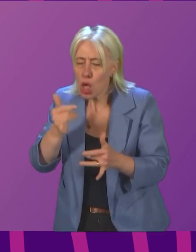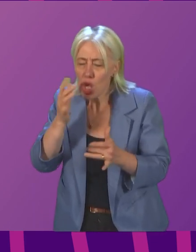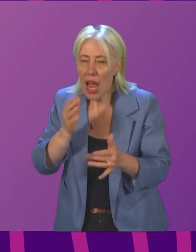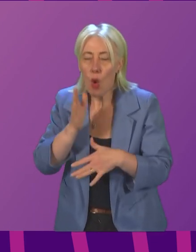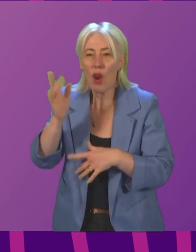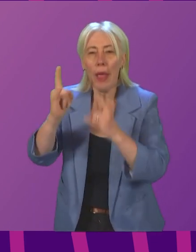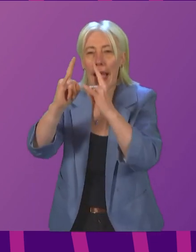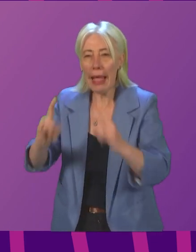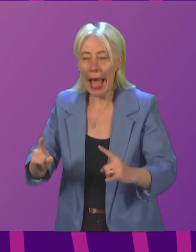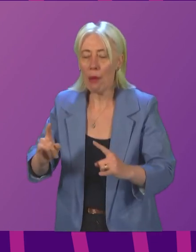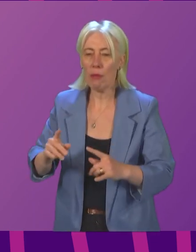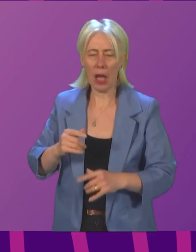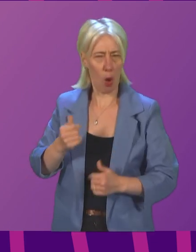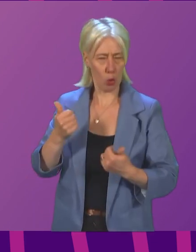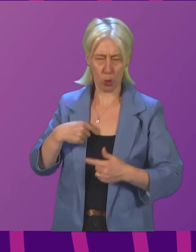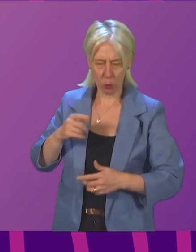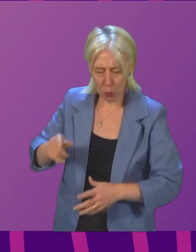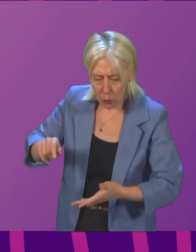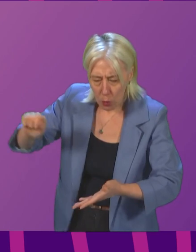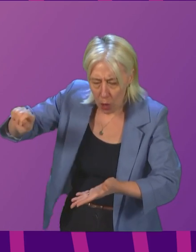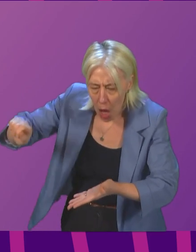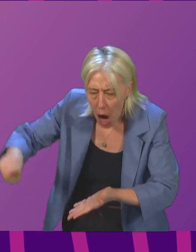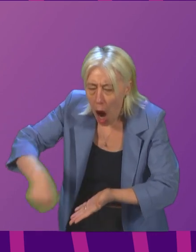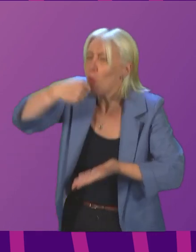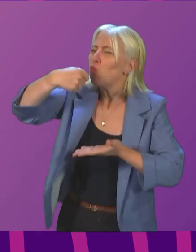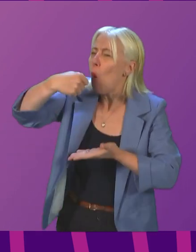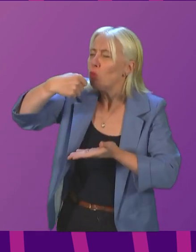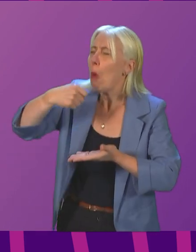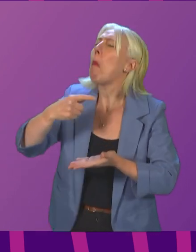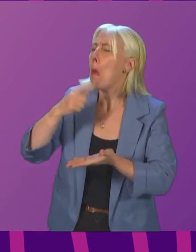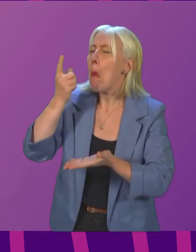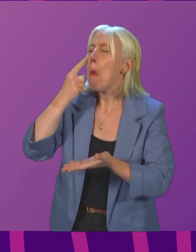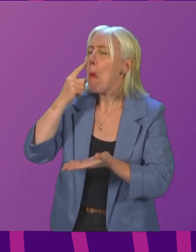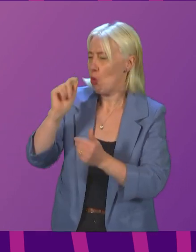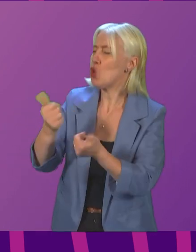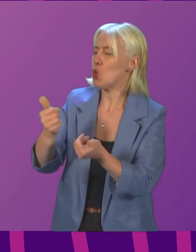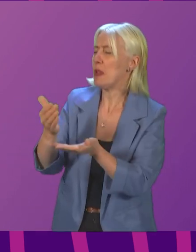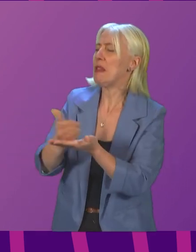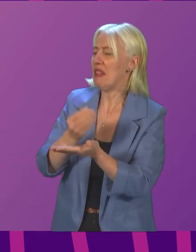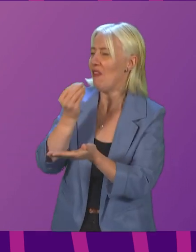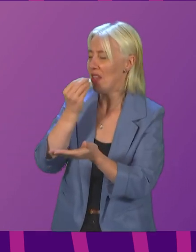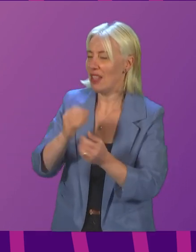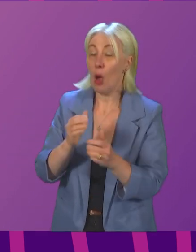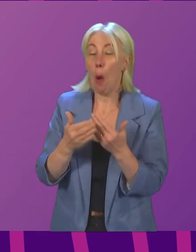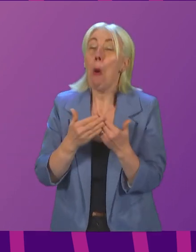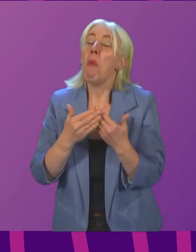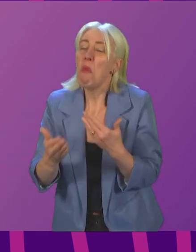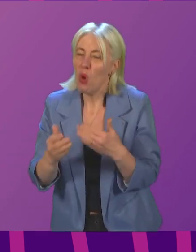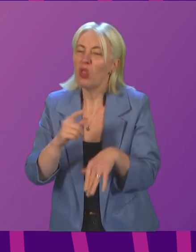seriously, shoveling a good measure, just to make sure it was safe to eat. Most of the time it was.